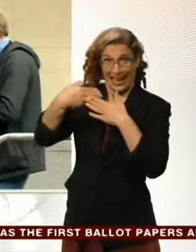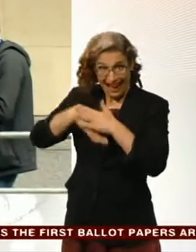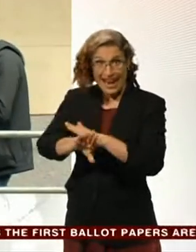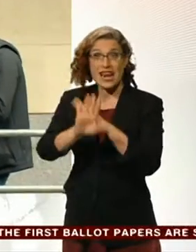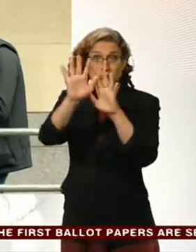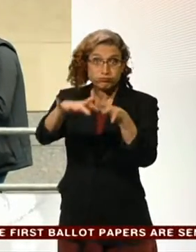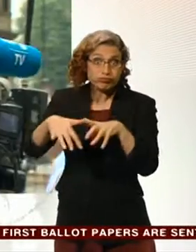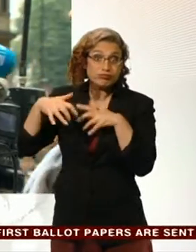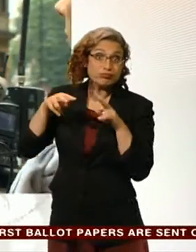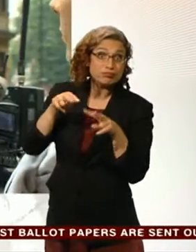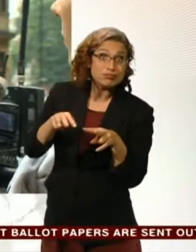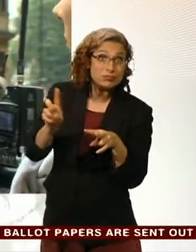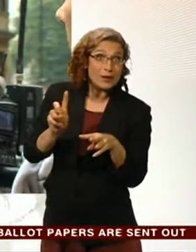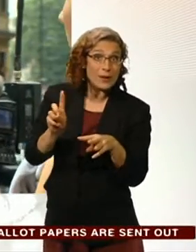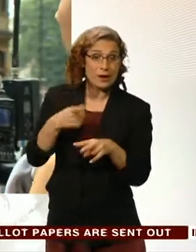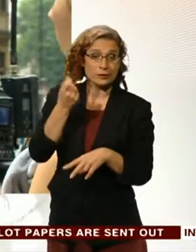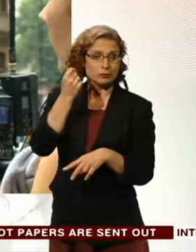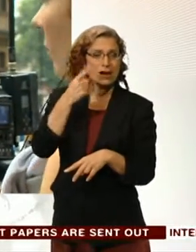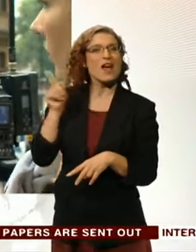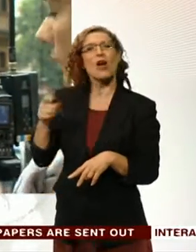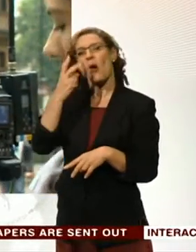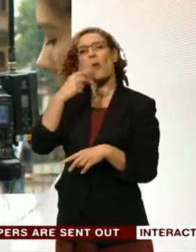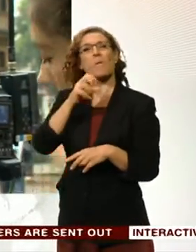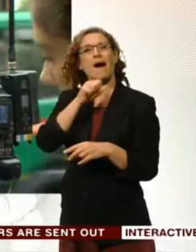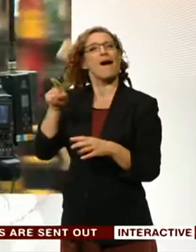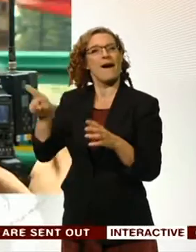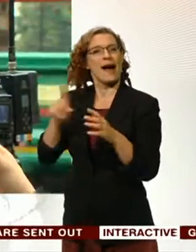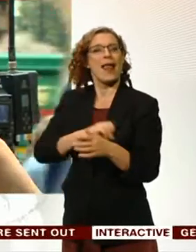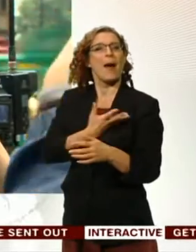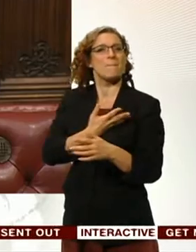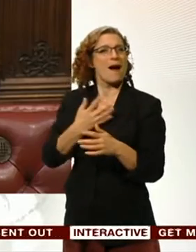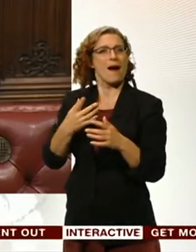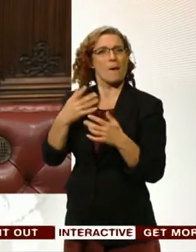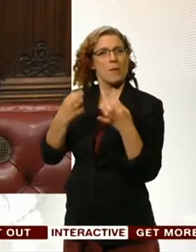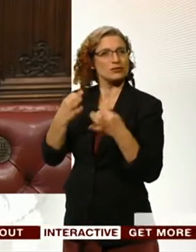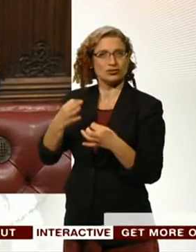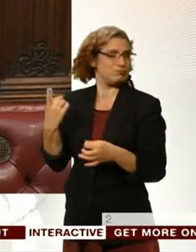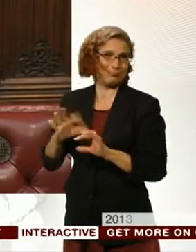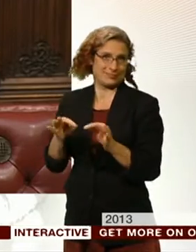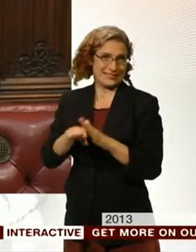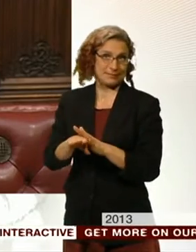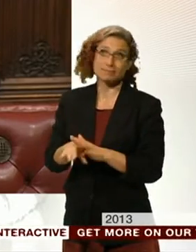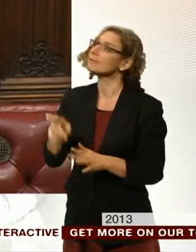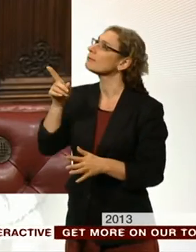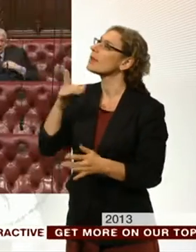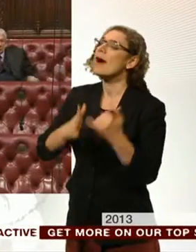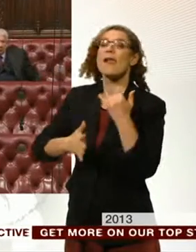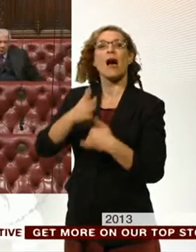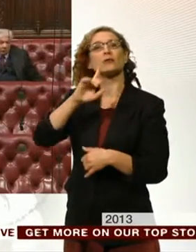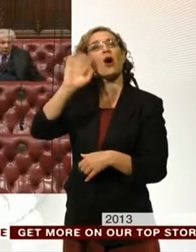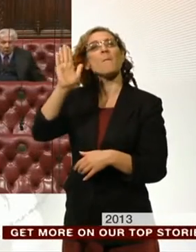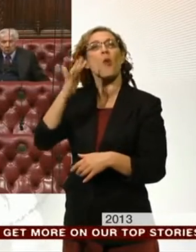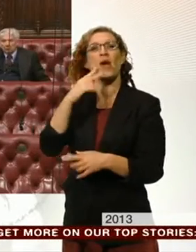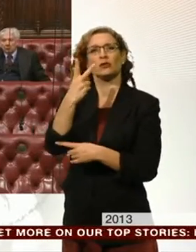became clear right from the start that the veteran Labour politician was not here. He last spoke in the House of Lords in